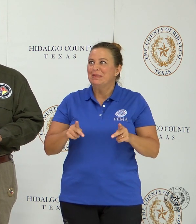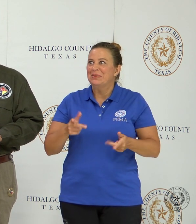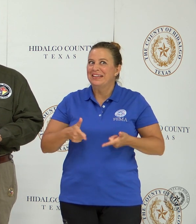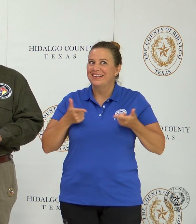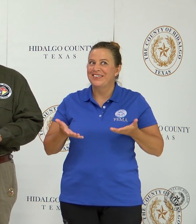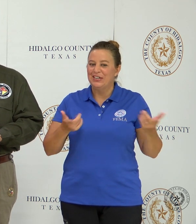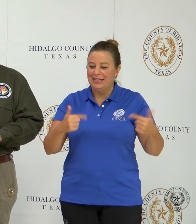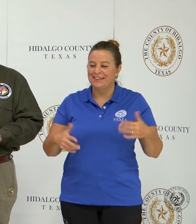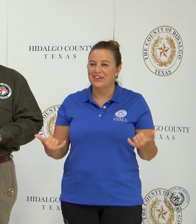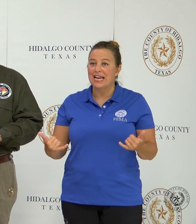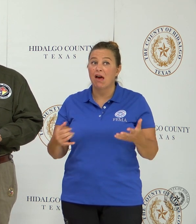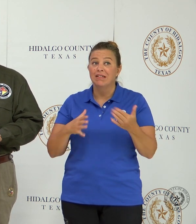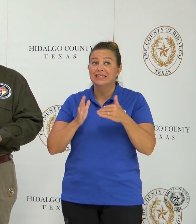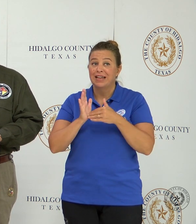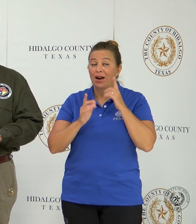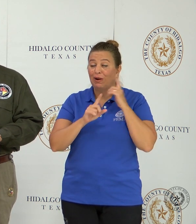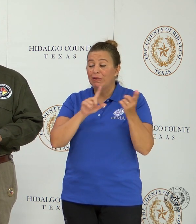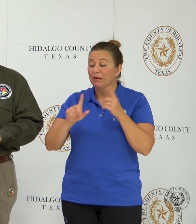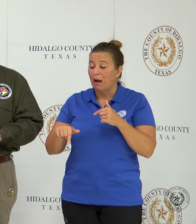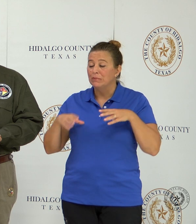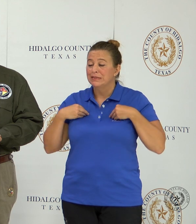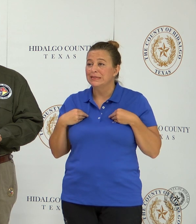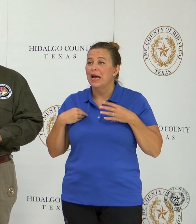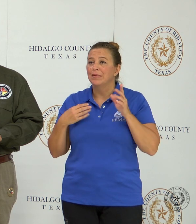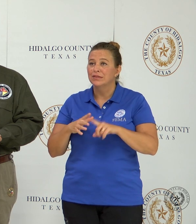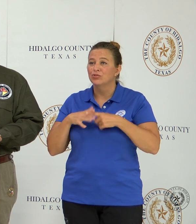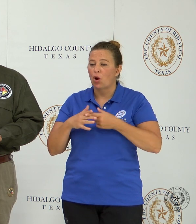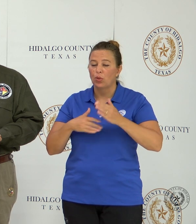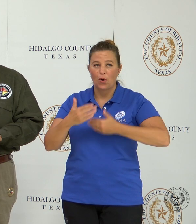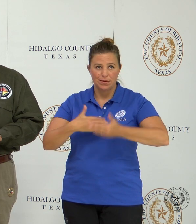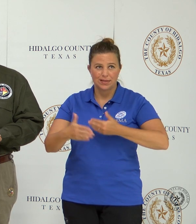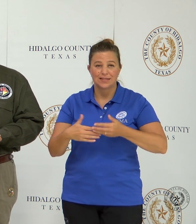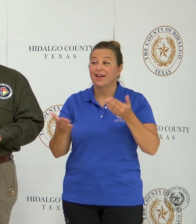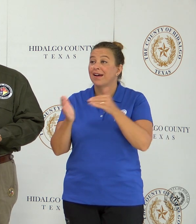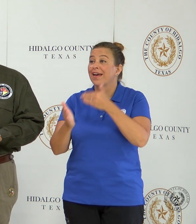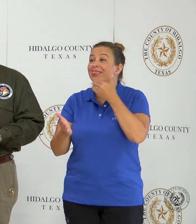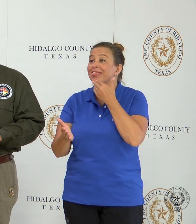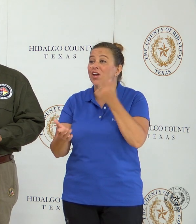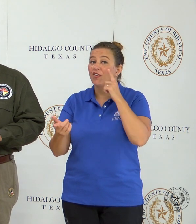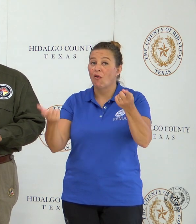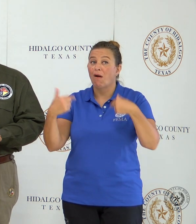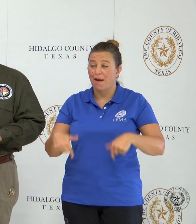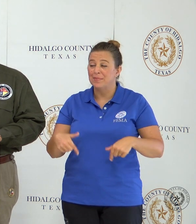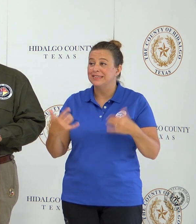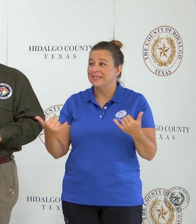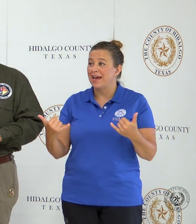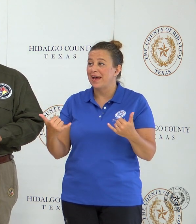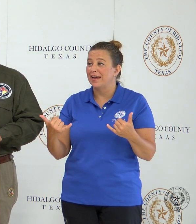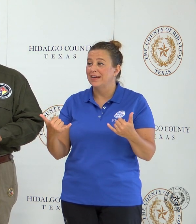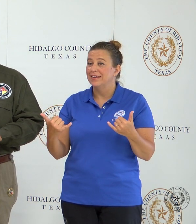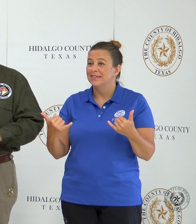the center will take those individuals as an intake and begin the process. Again, thank you all very much for being here today,